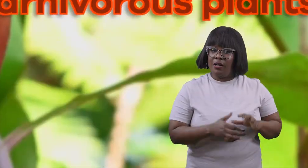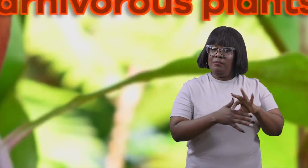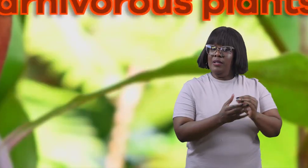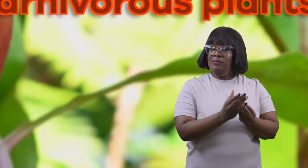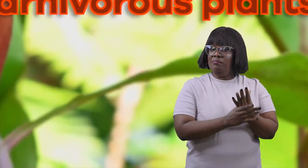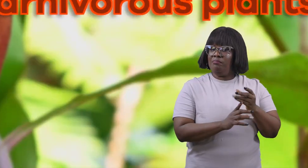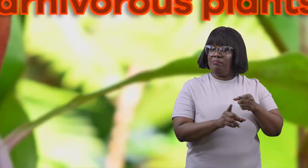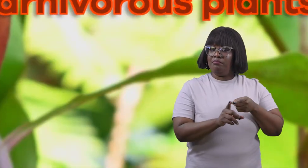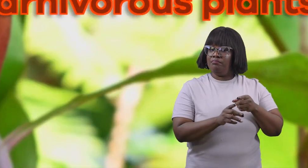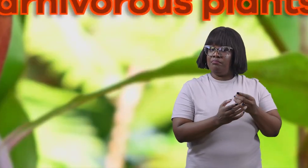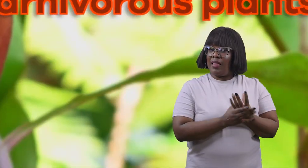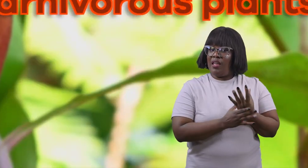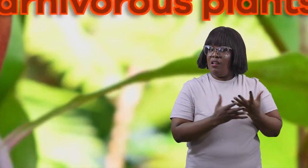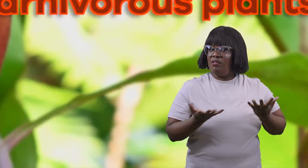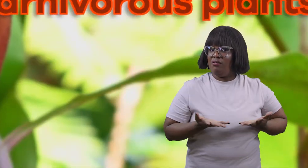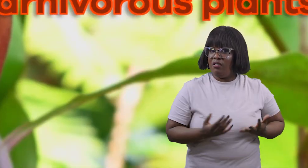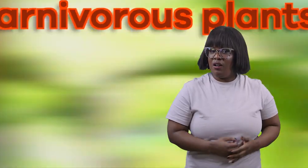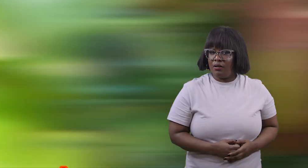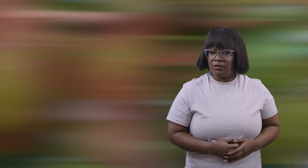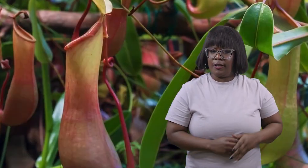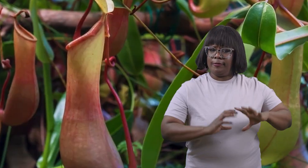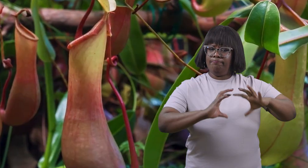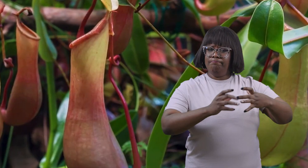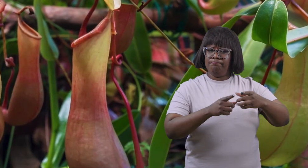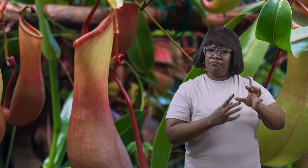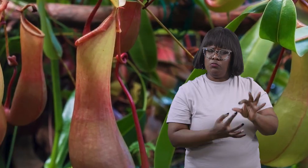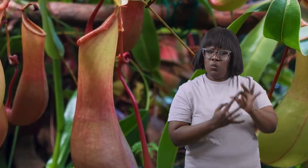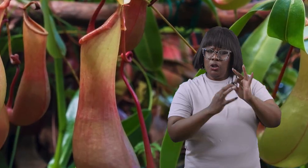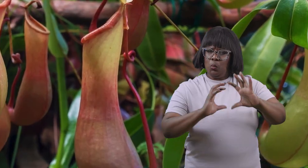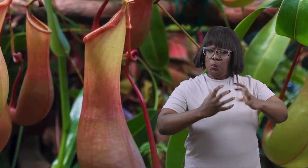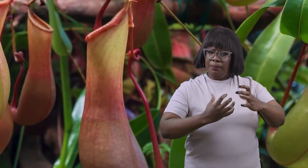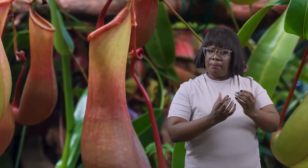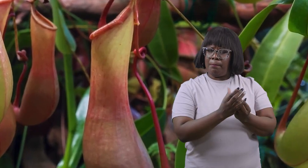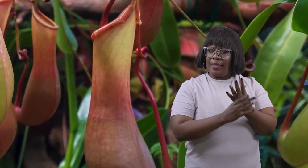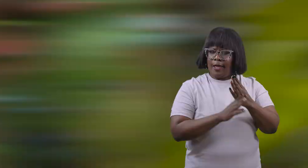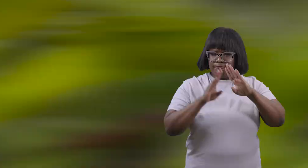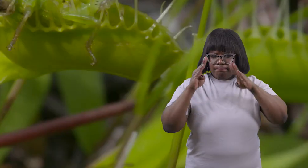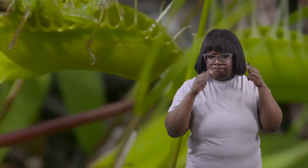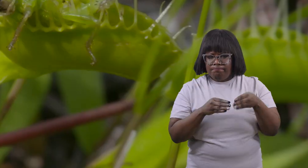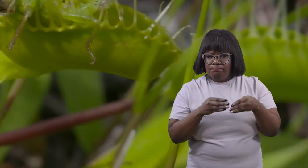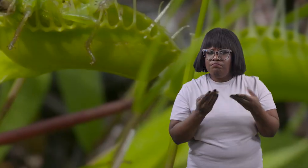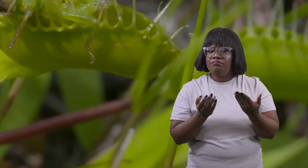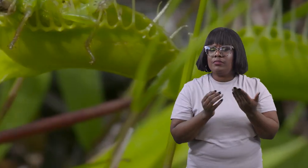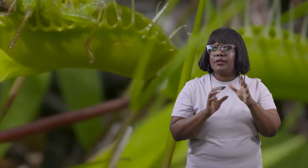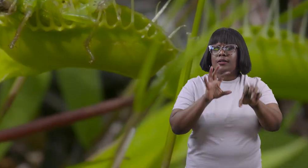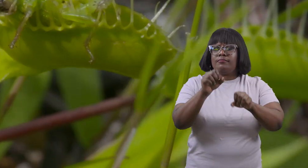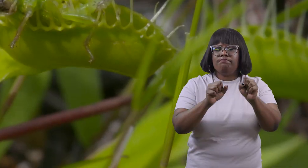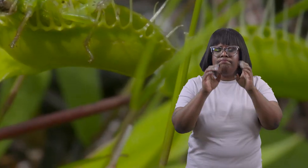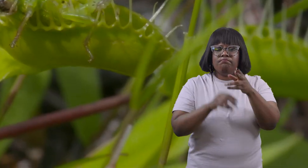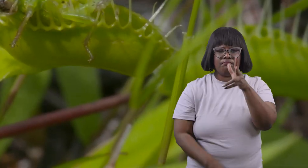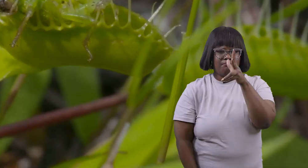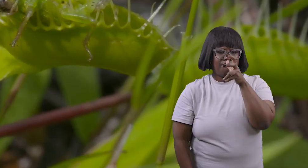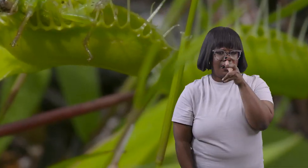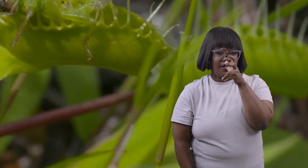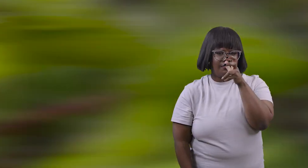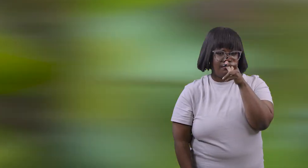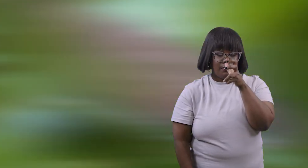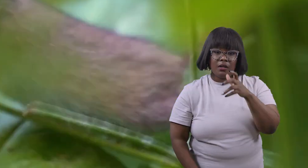carnivorous plants carnivorous plants are a unique group of plant species that eat insects sometimes